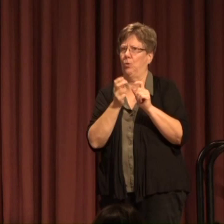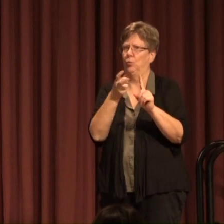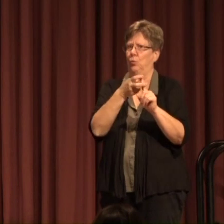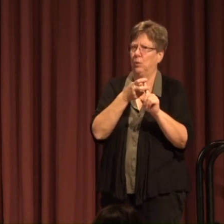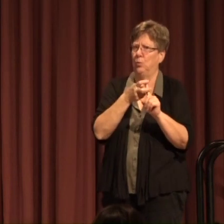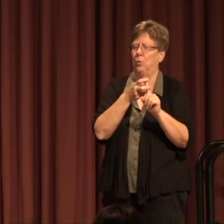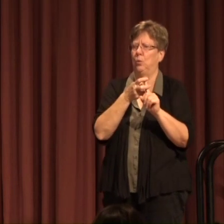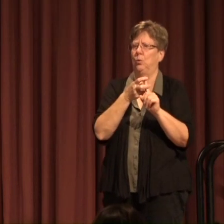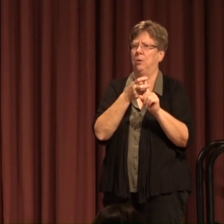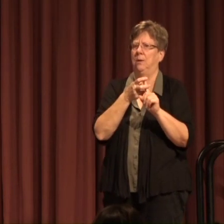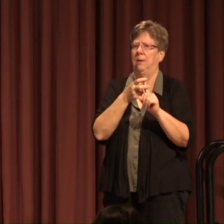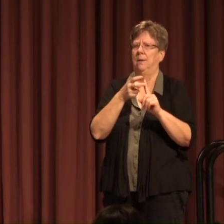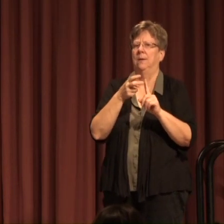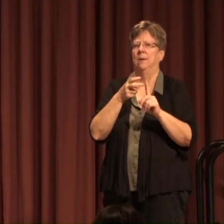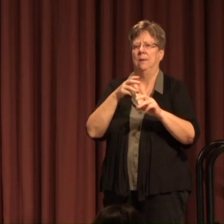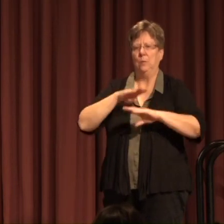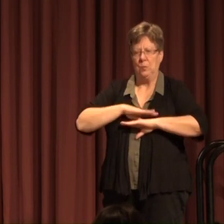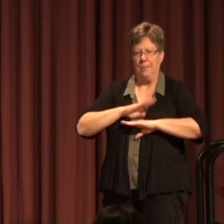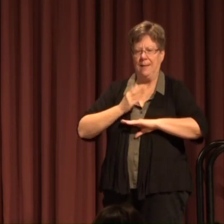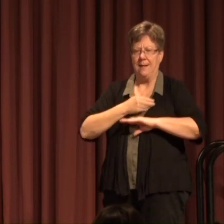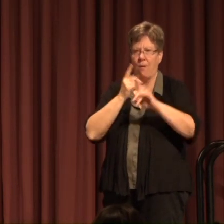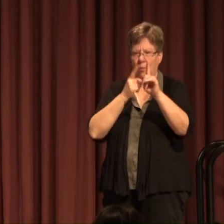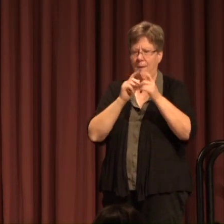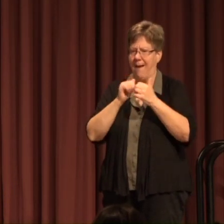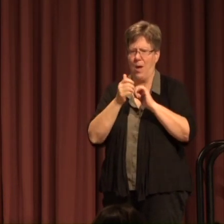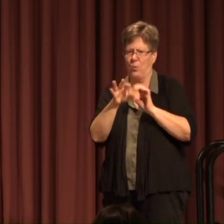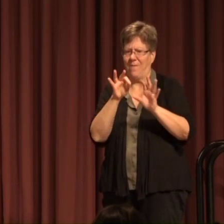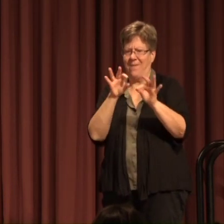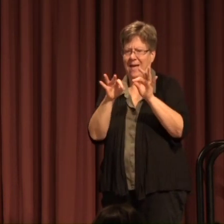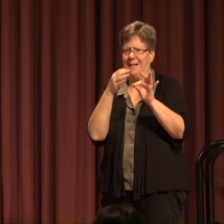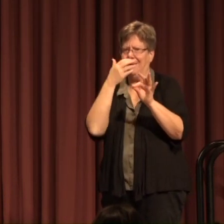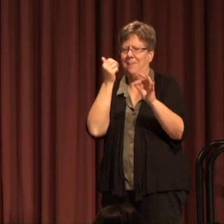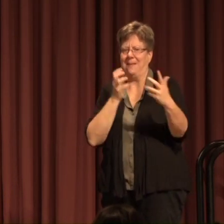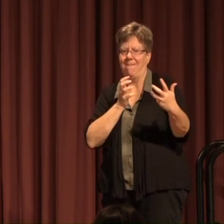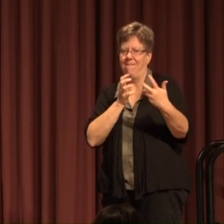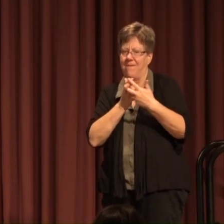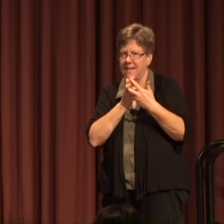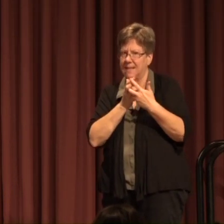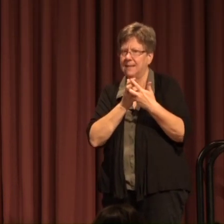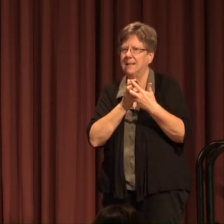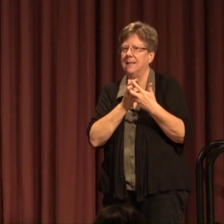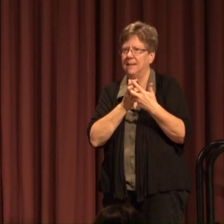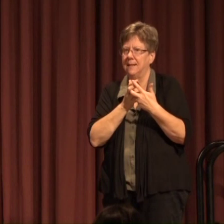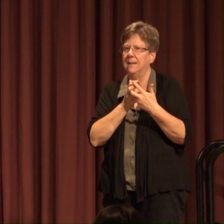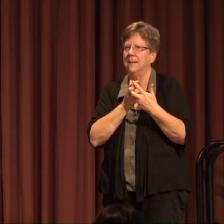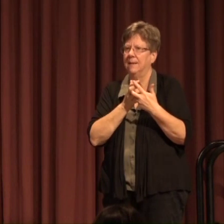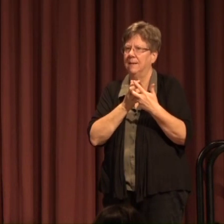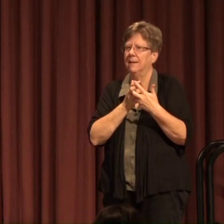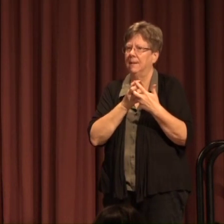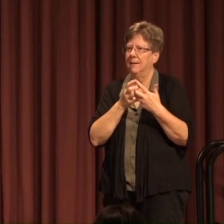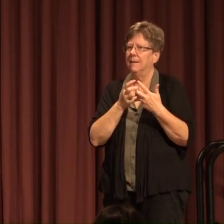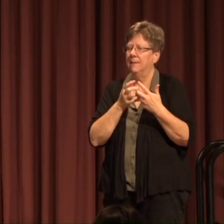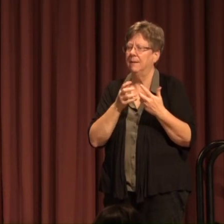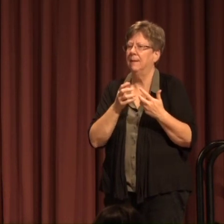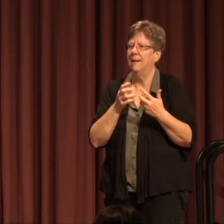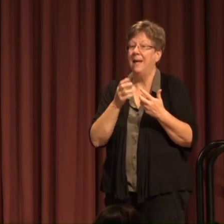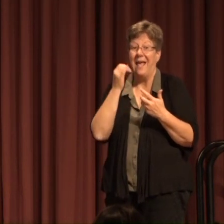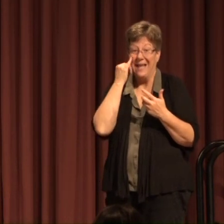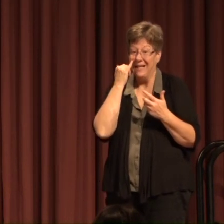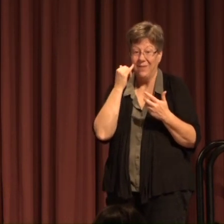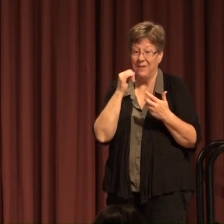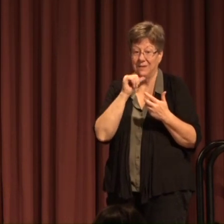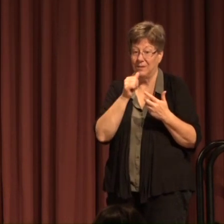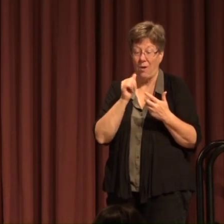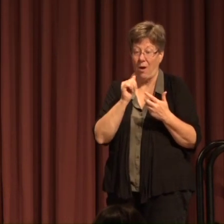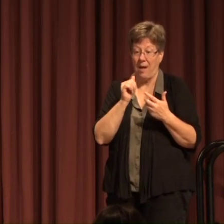success To meet our mission How to find the best fit for a particular student And if it is not